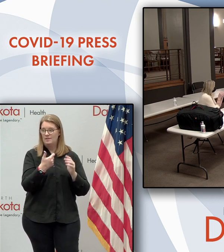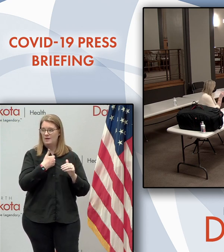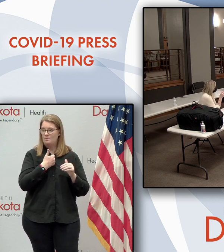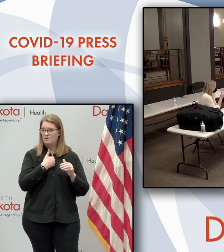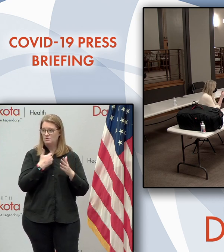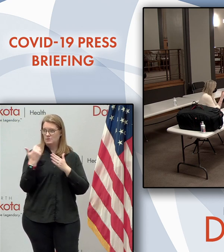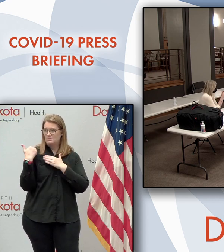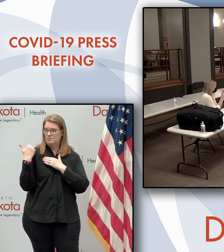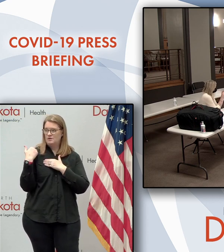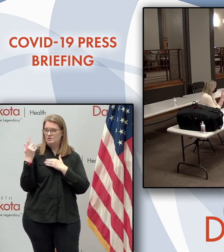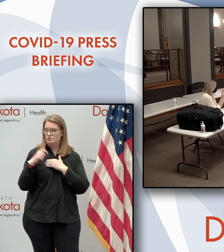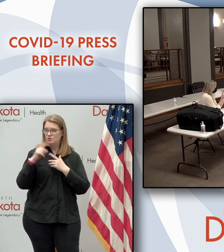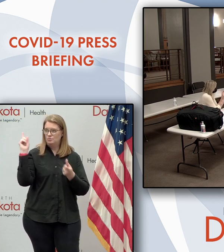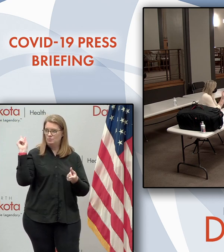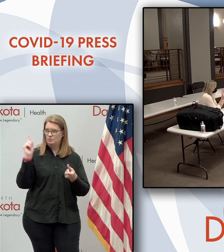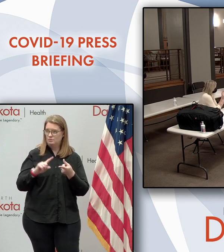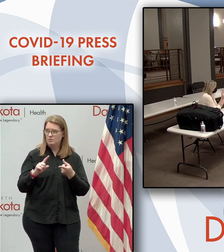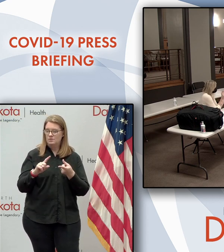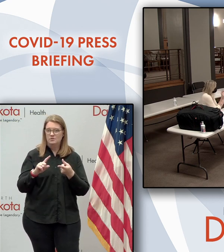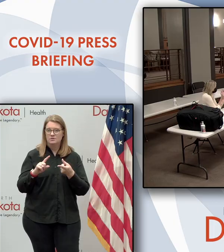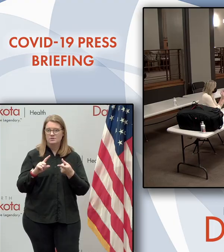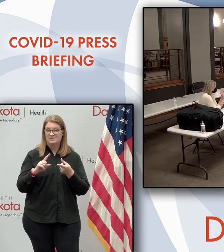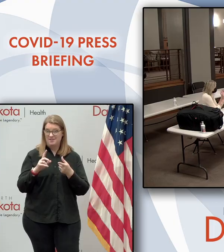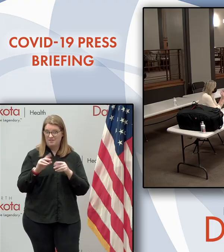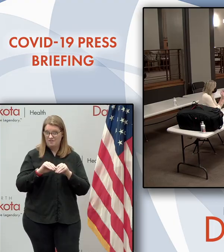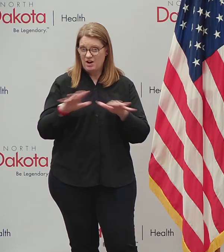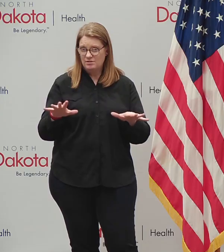on the virus? Uh, that argument isn't working.